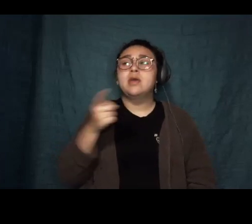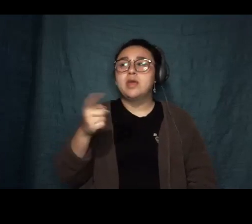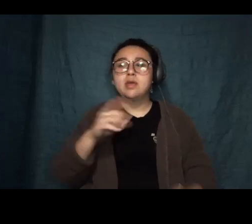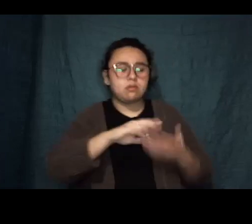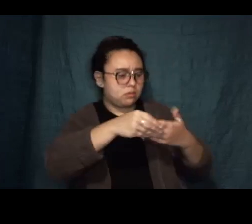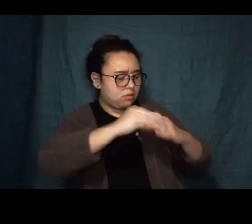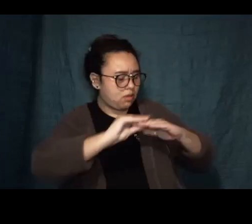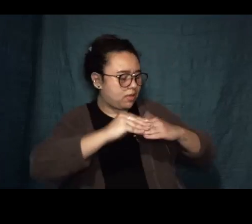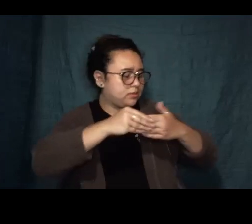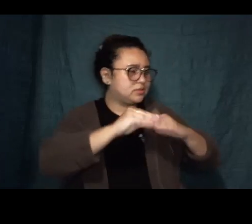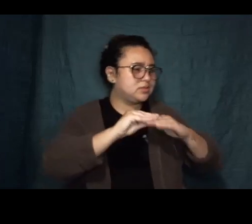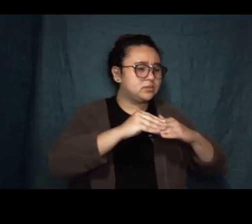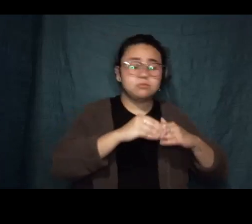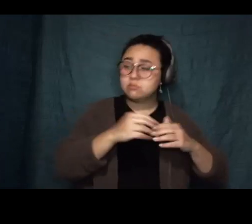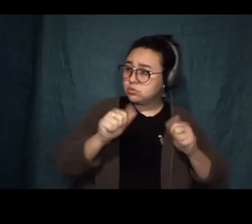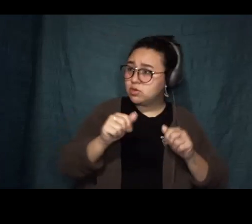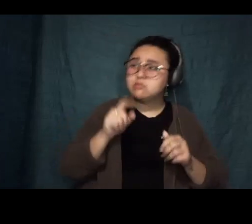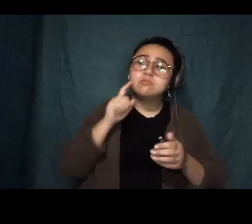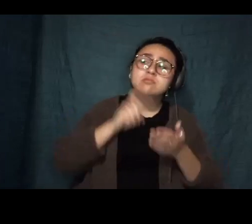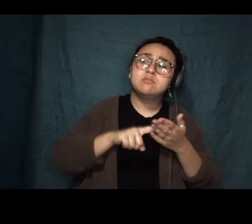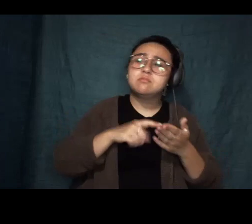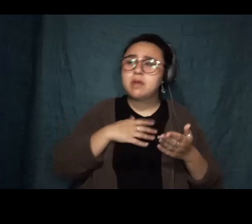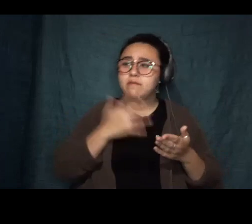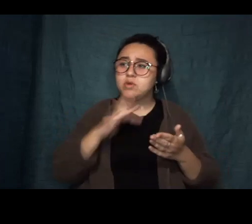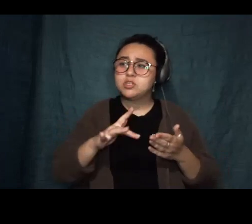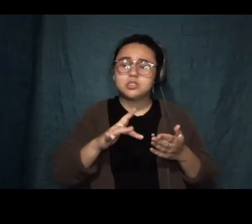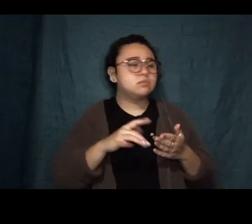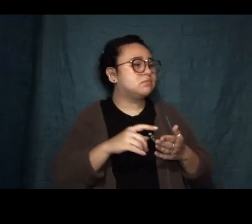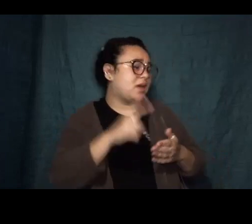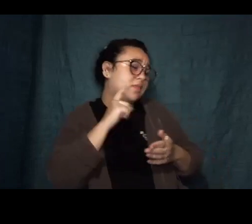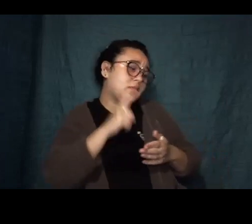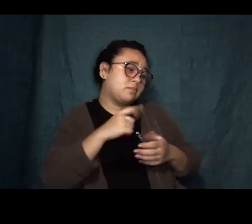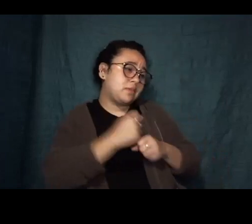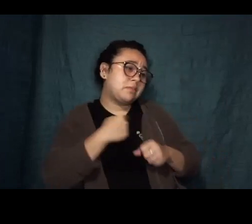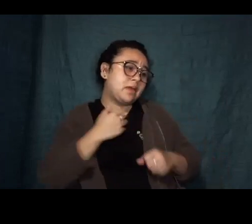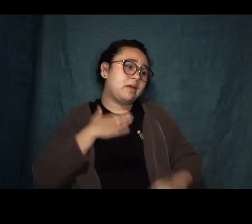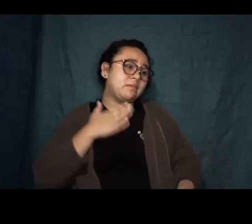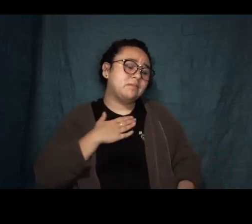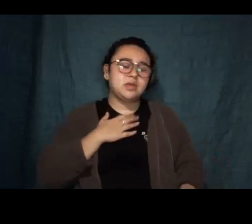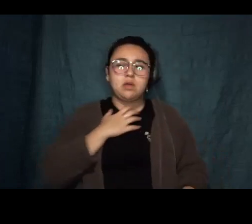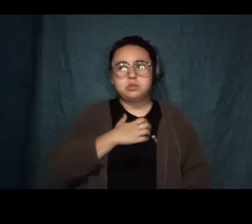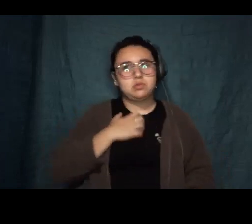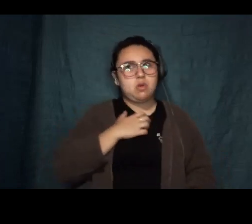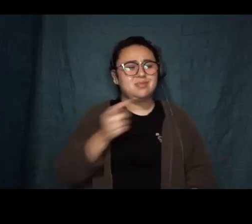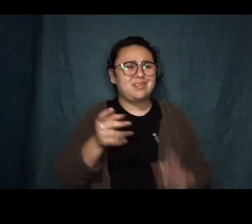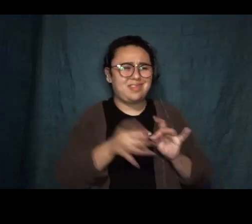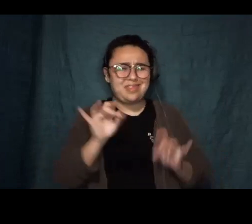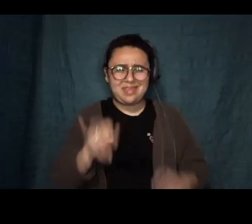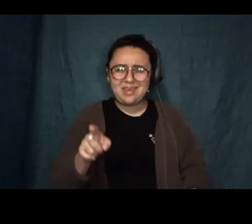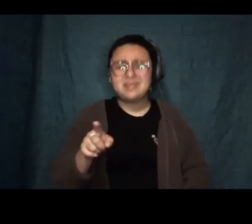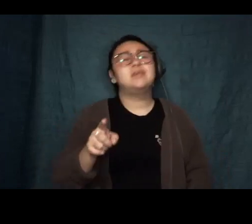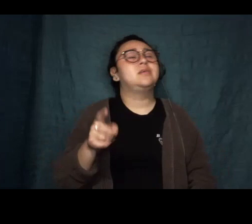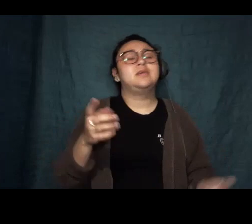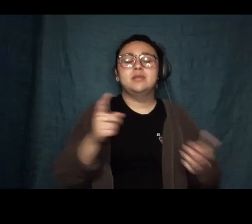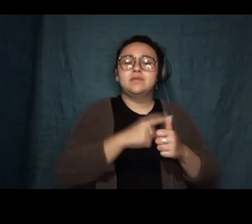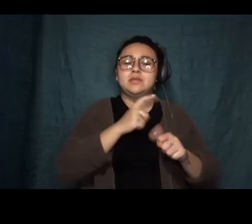he said, but I have a lucky guess that you're about to make a man very happy. It was so gross it was almost endearing. The first time, they used